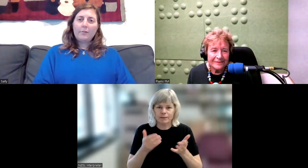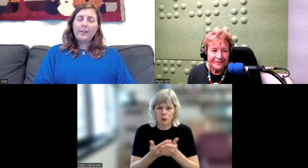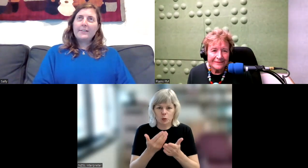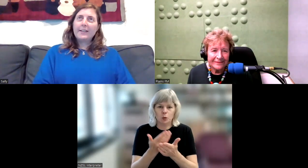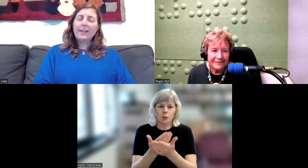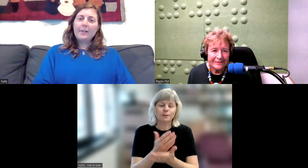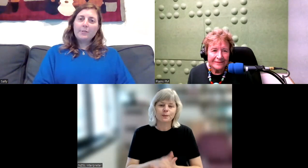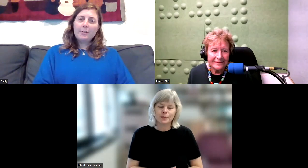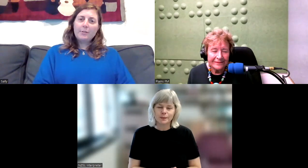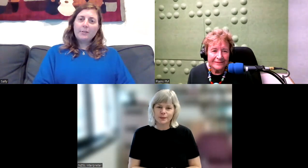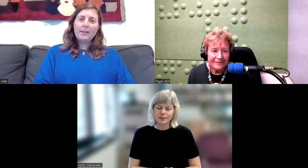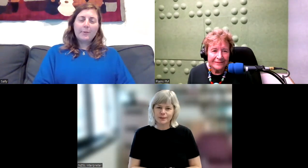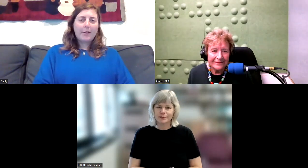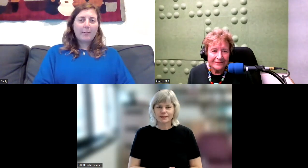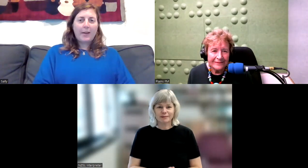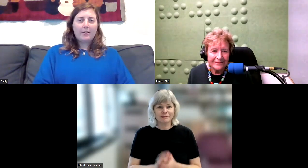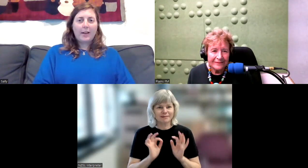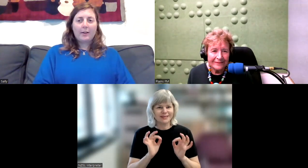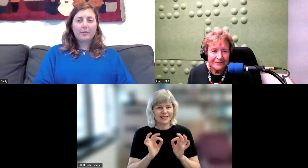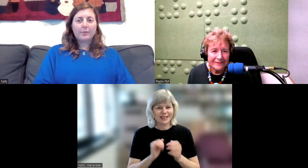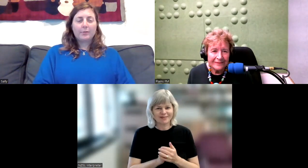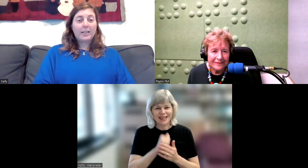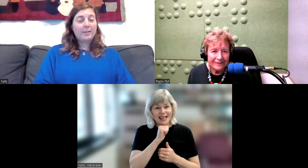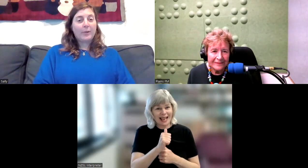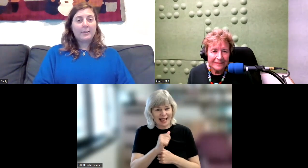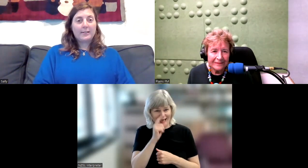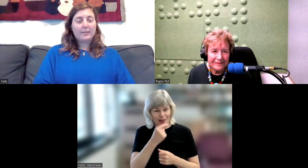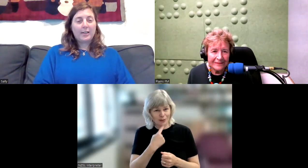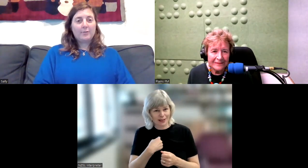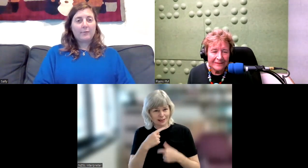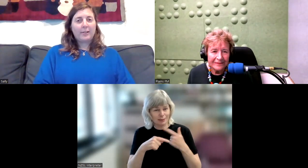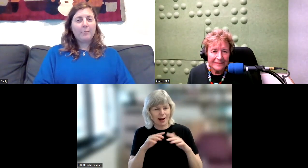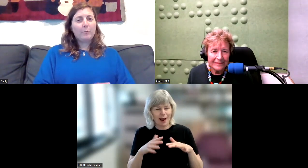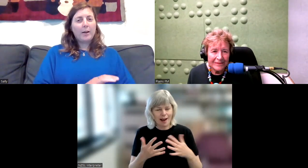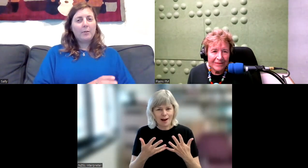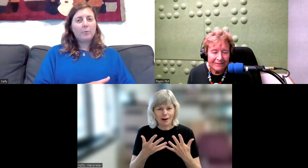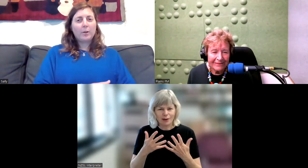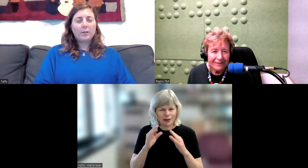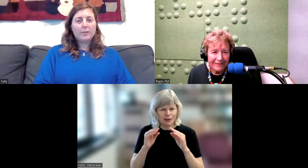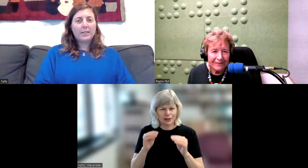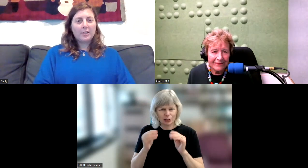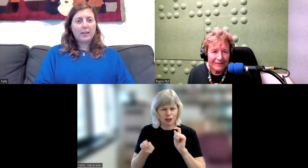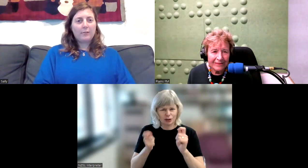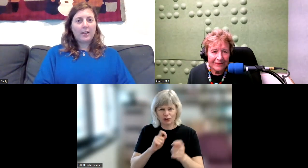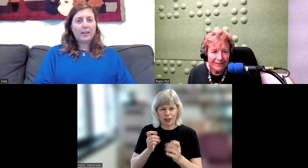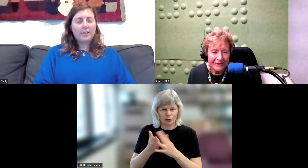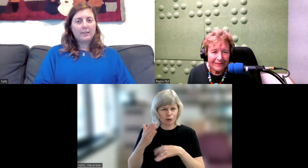Fantastic. Kate, could you tell us a bit about how teaching practices changed over time? When were you teaching at the Van Asch Centre?